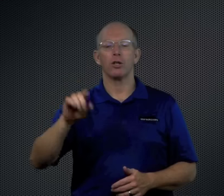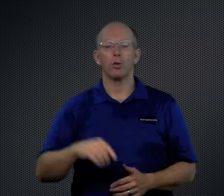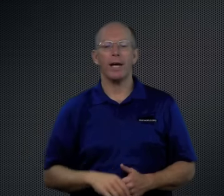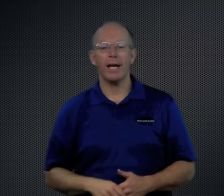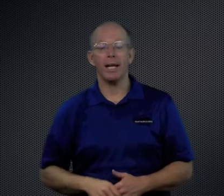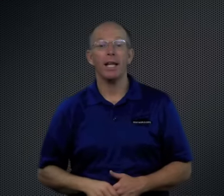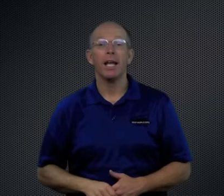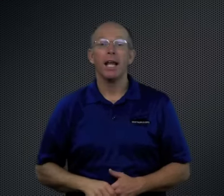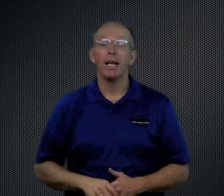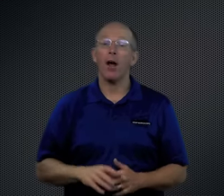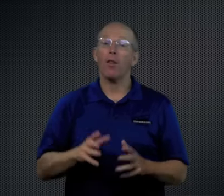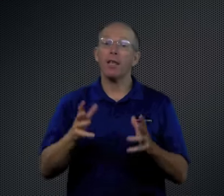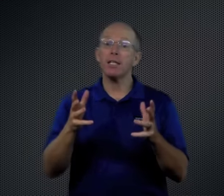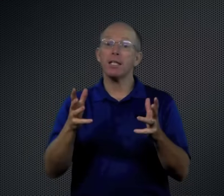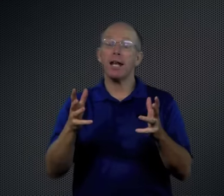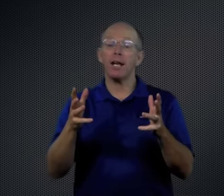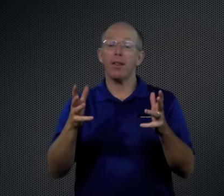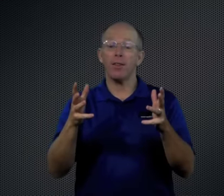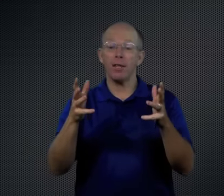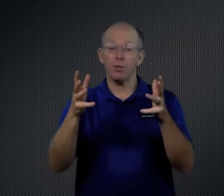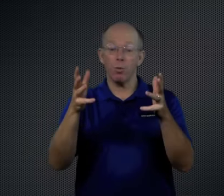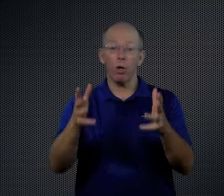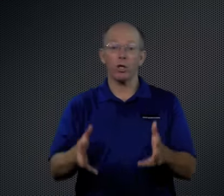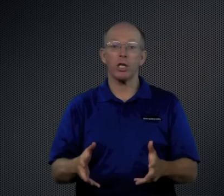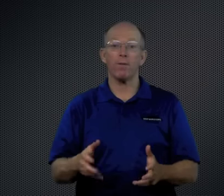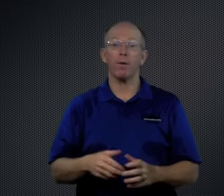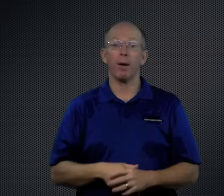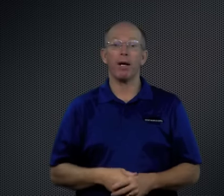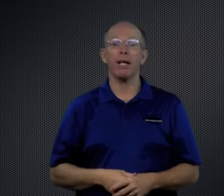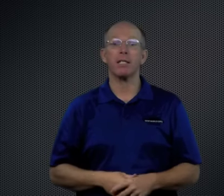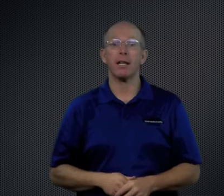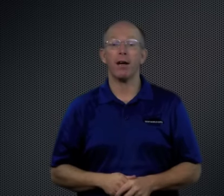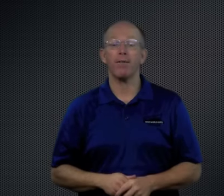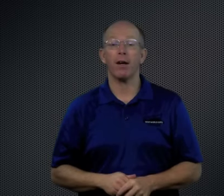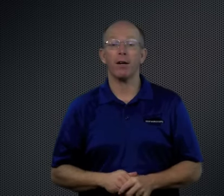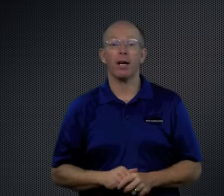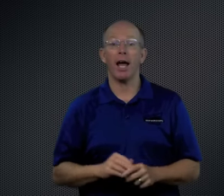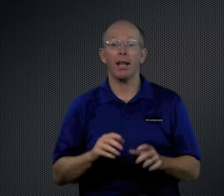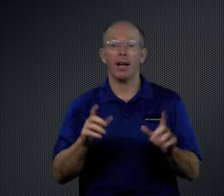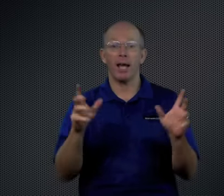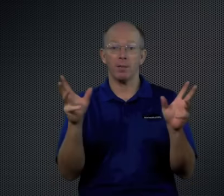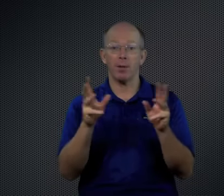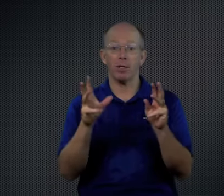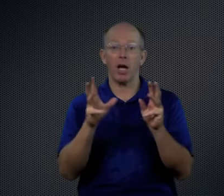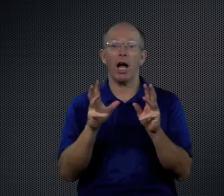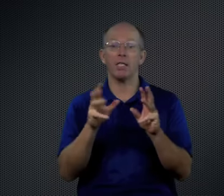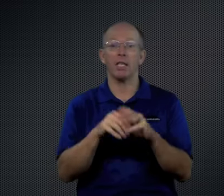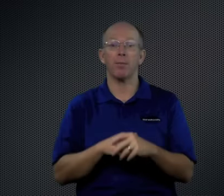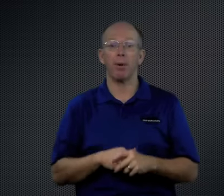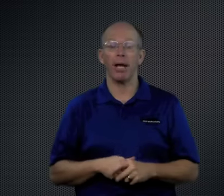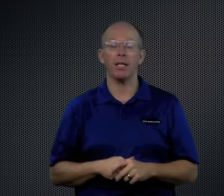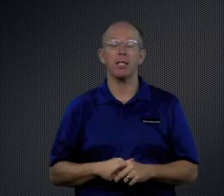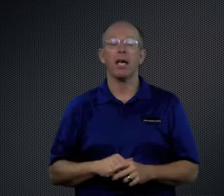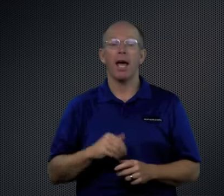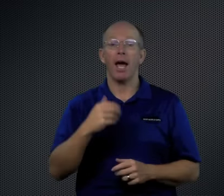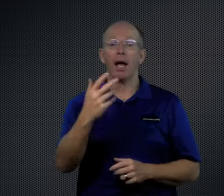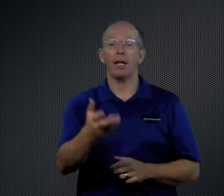GRID. Now, these words come from a list that I found online that has a bunch of consonant blends. And